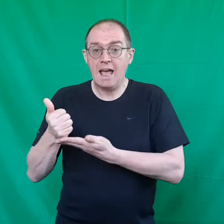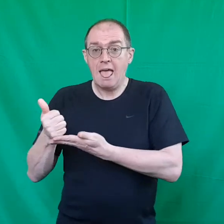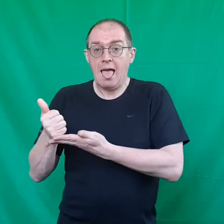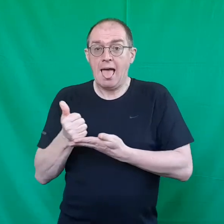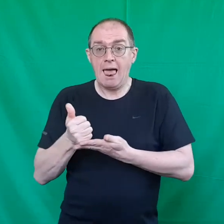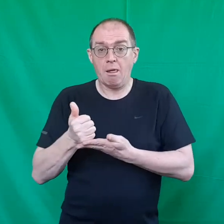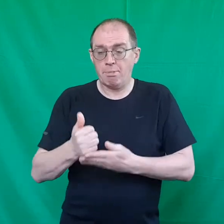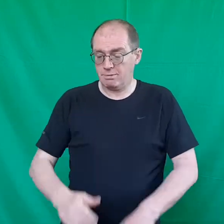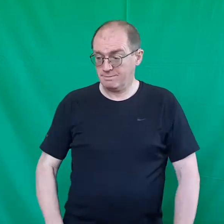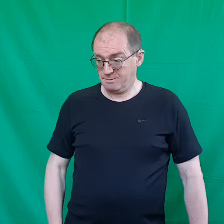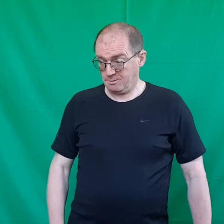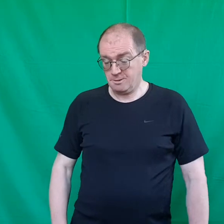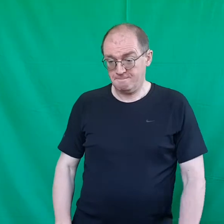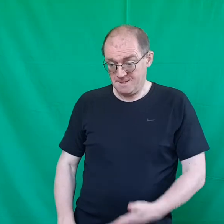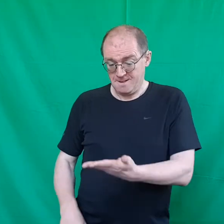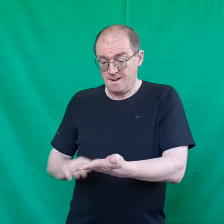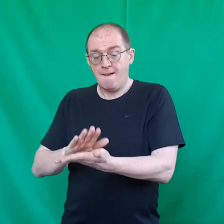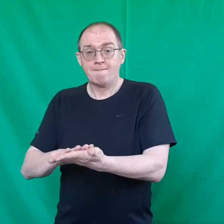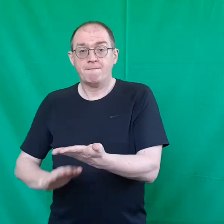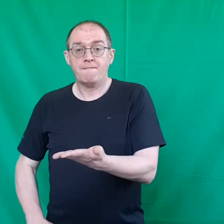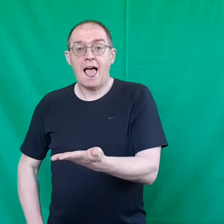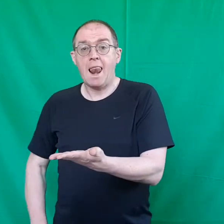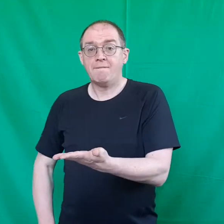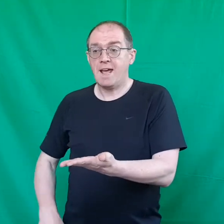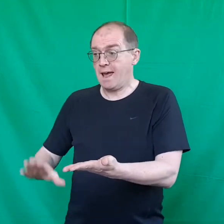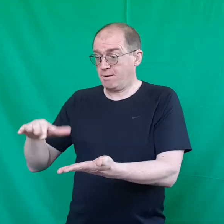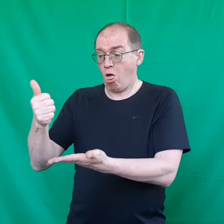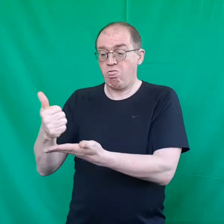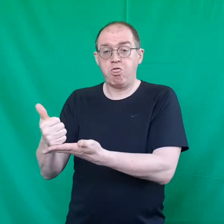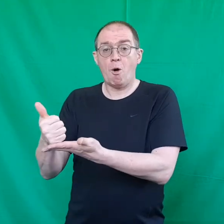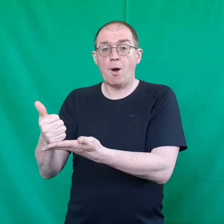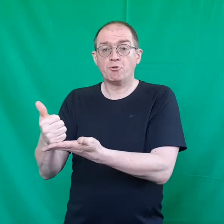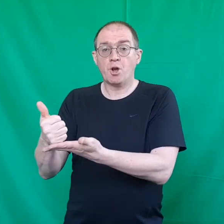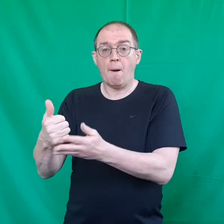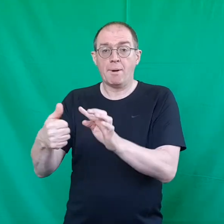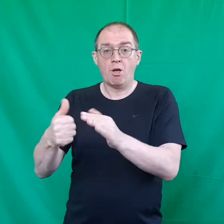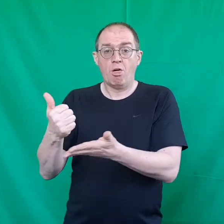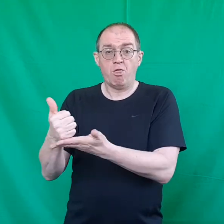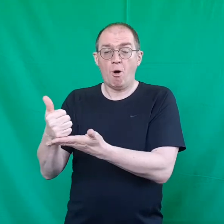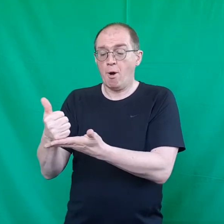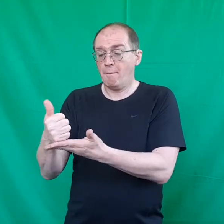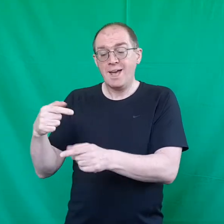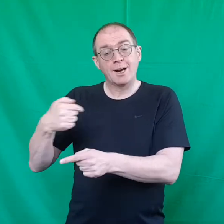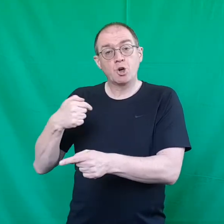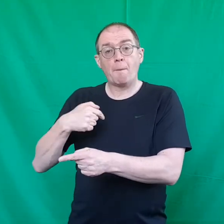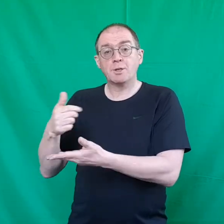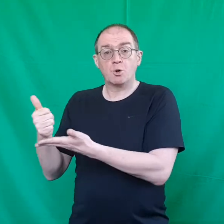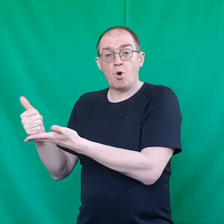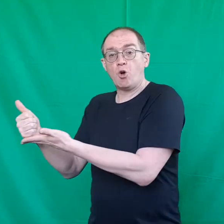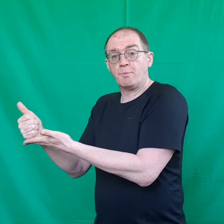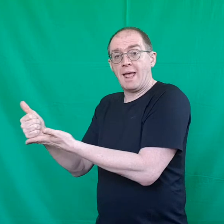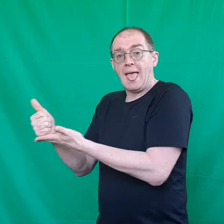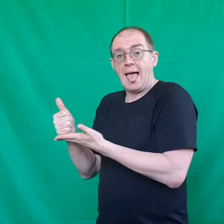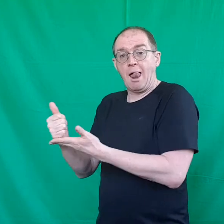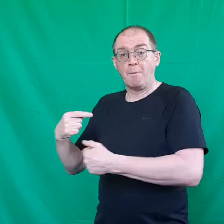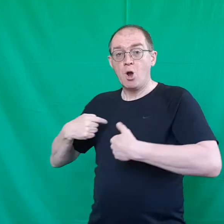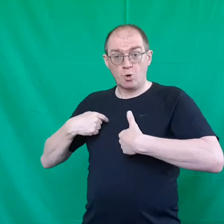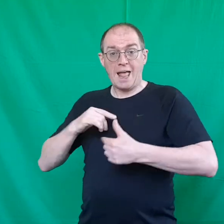help all right flat left hand thumb on top thumb up you come towards me help because